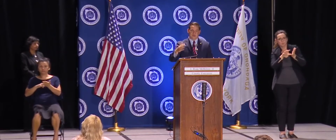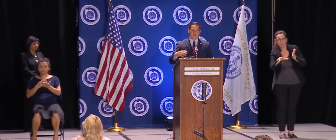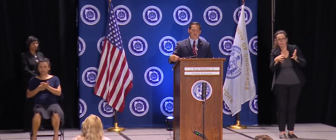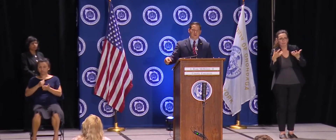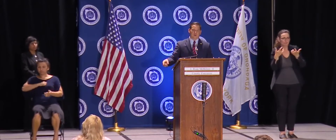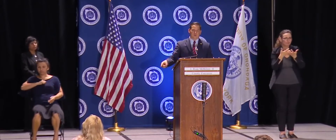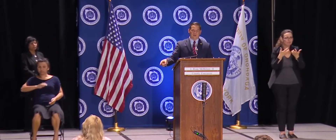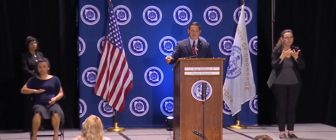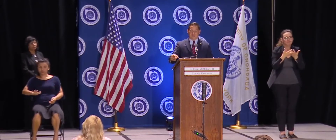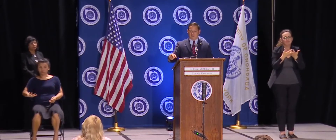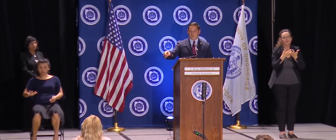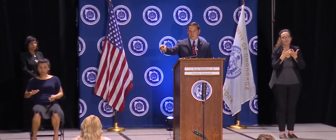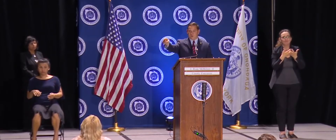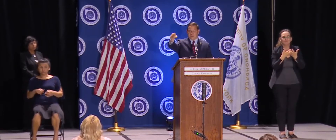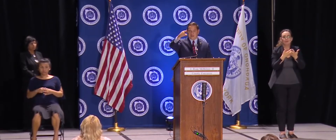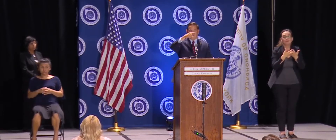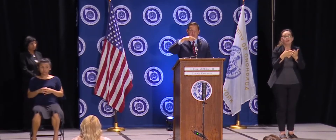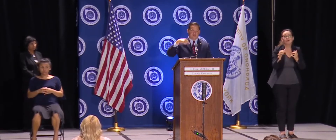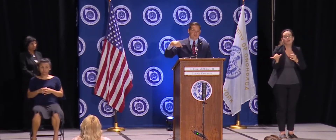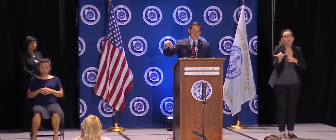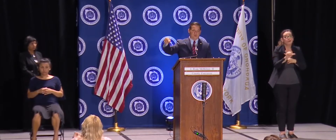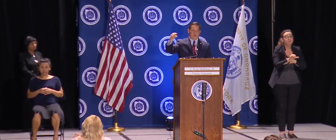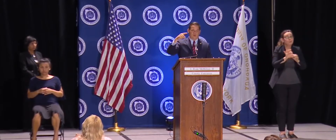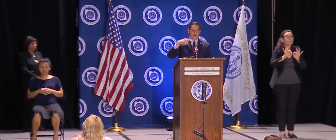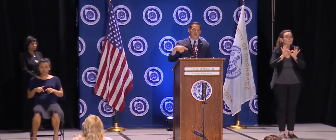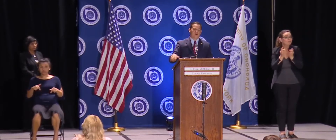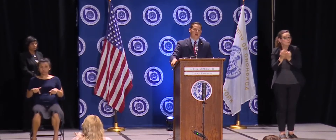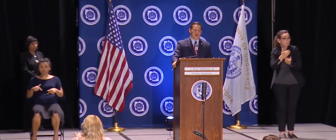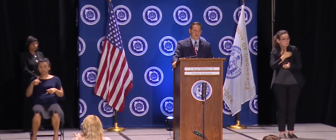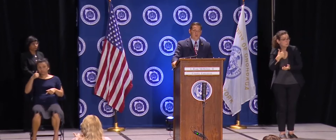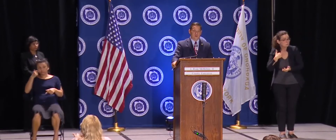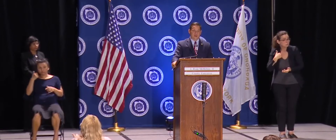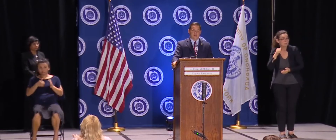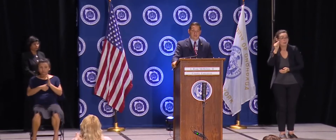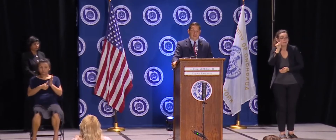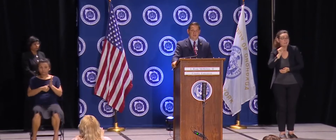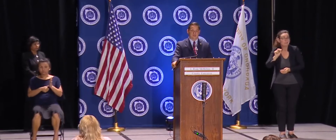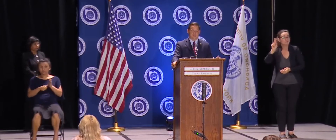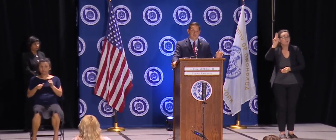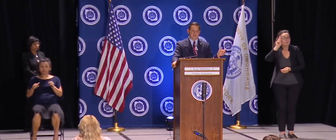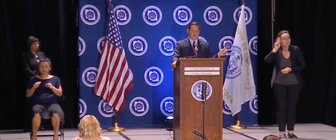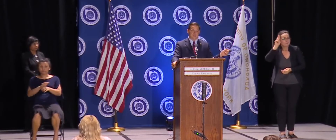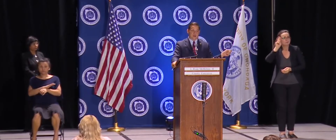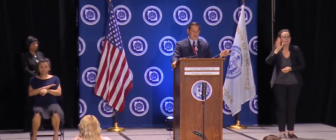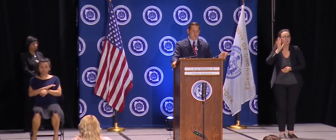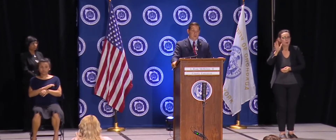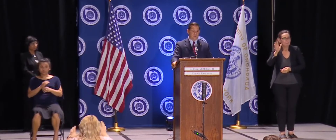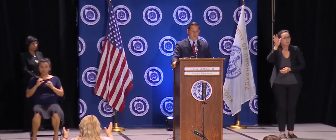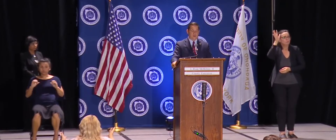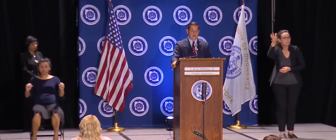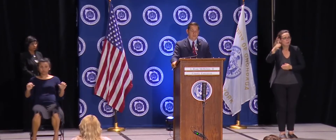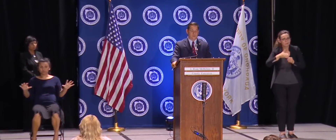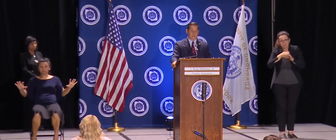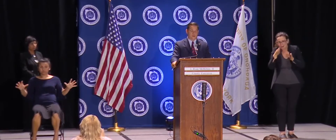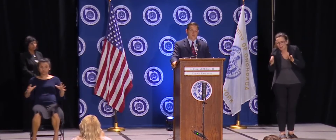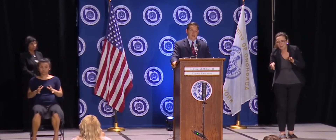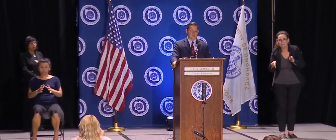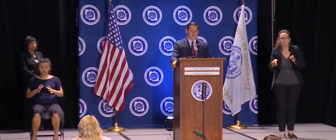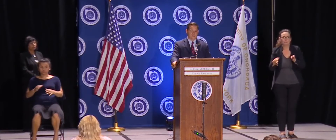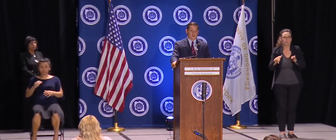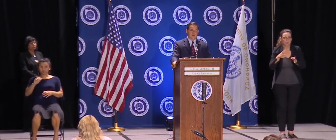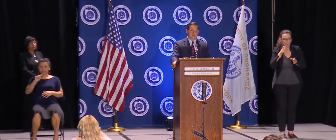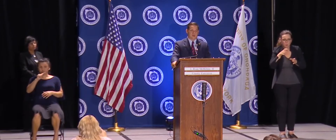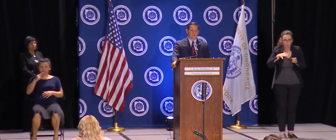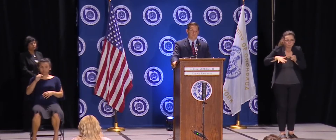neighbors. So we have a case. We're doing contact tracing for the whole case, not just looking at who they're in